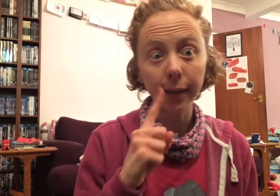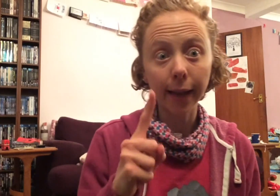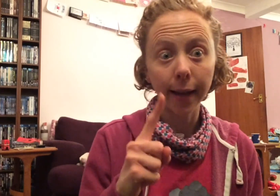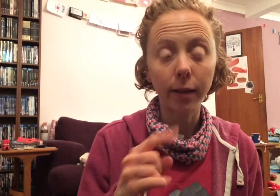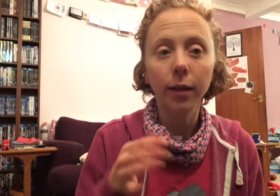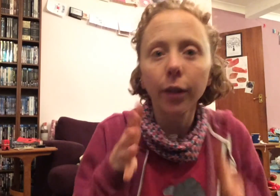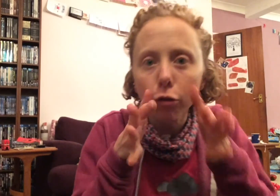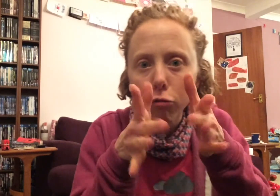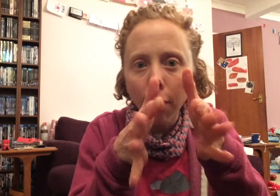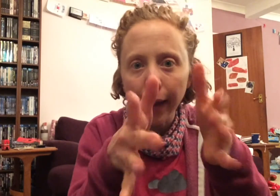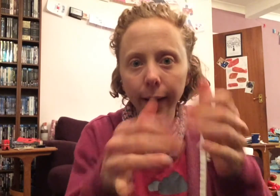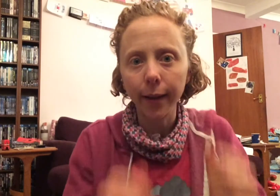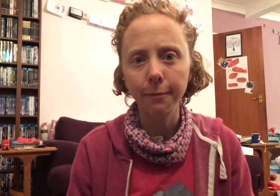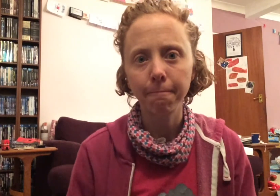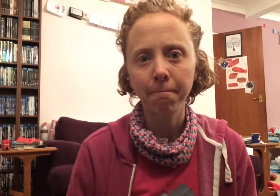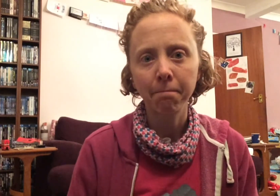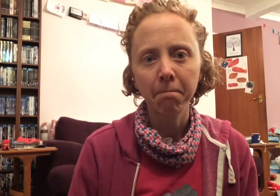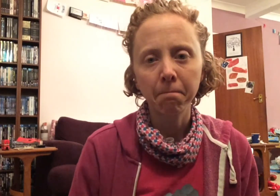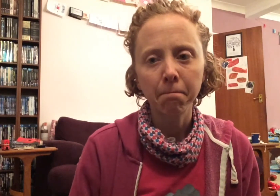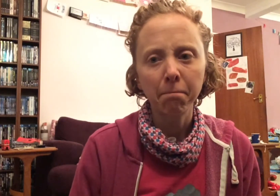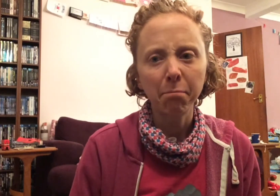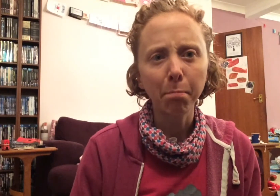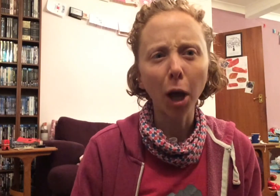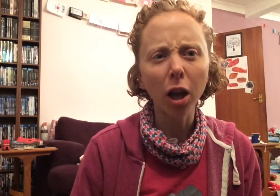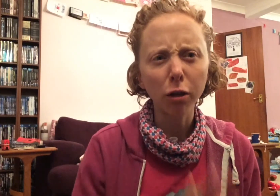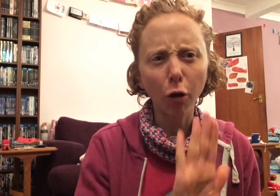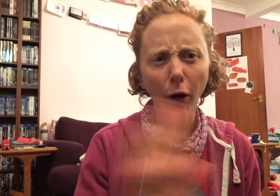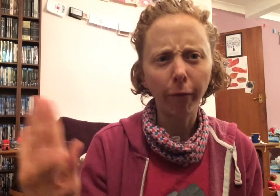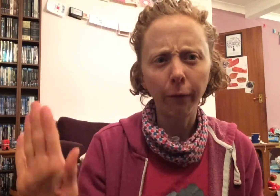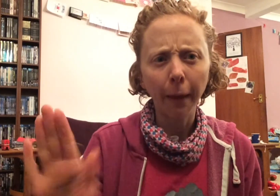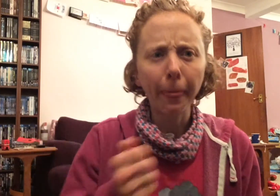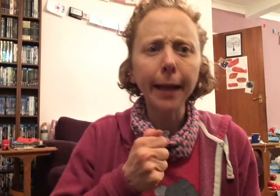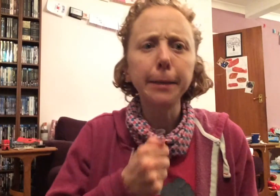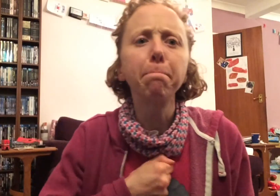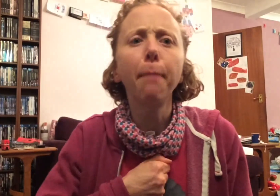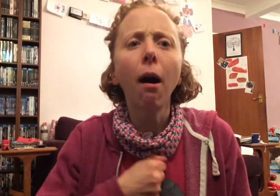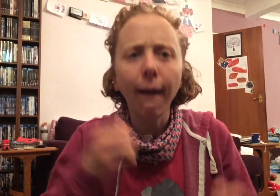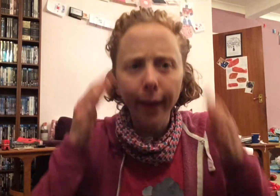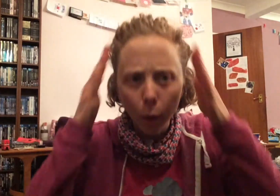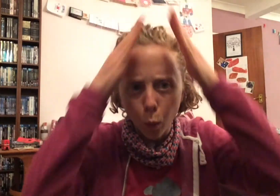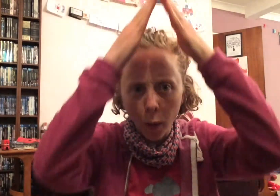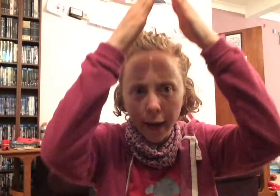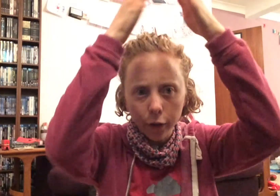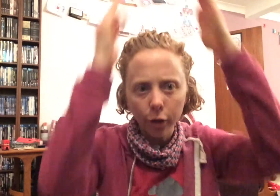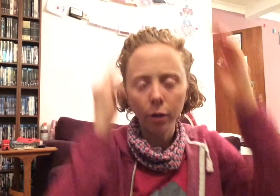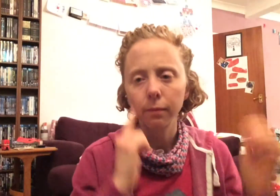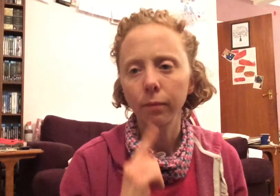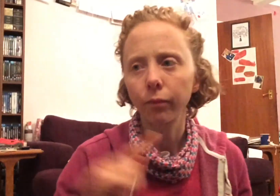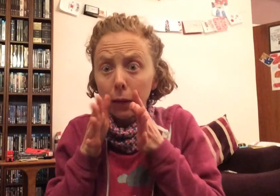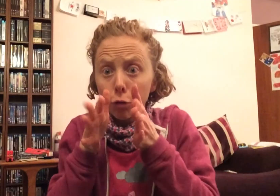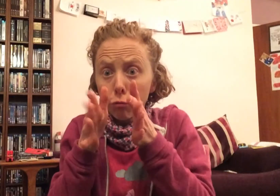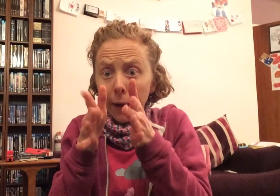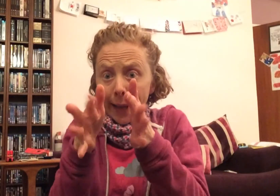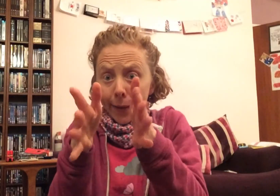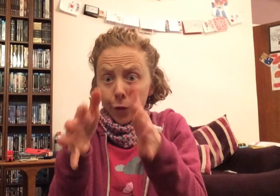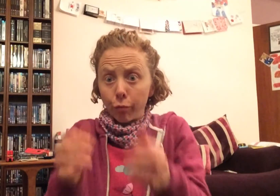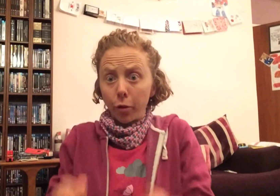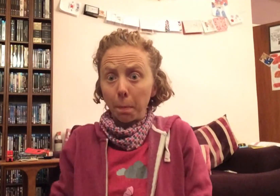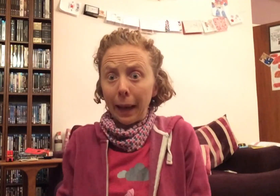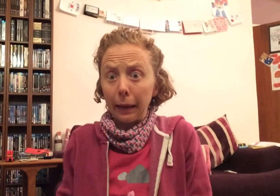said to the dragon, Buzz off, that's my witch. The dragon drew back